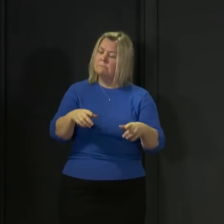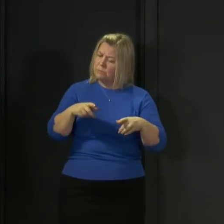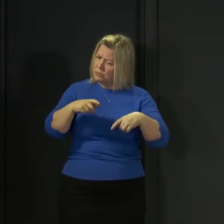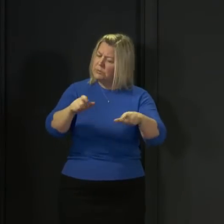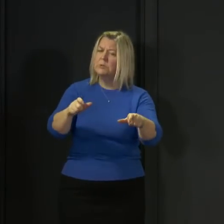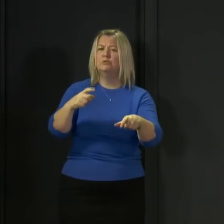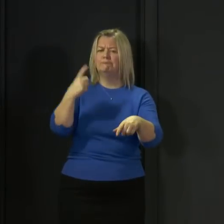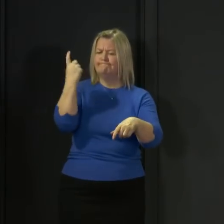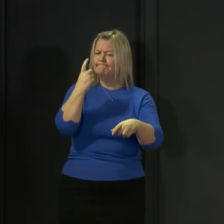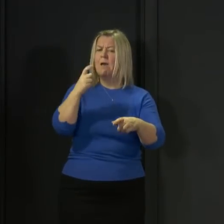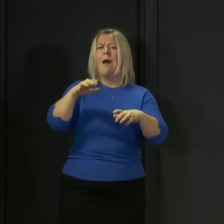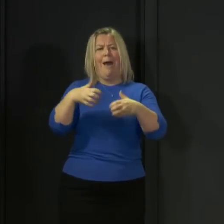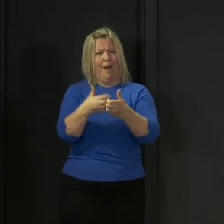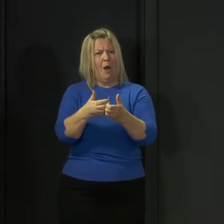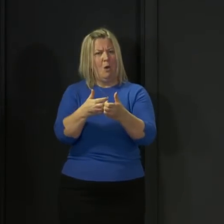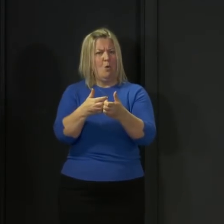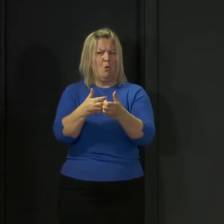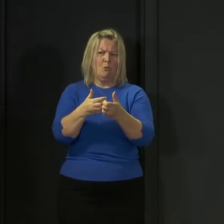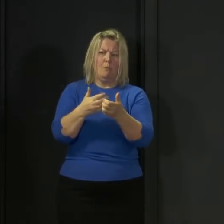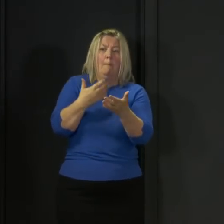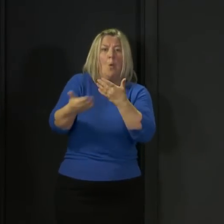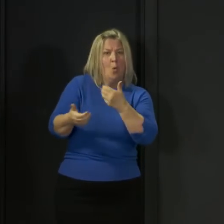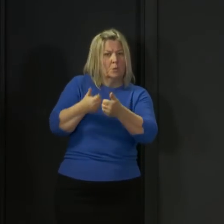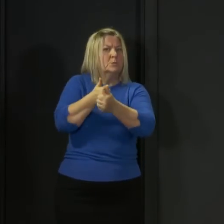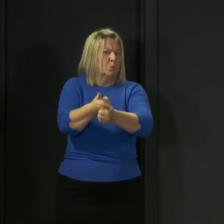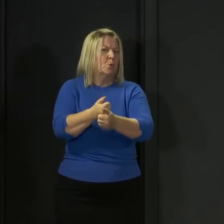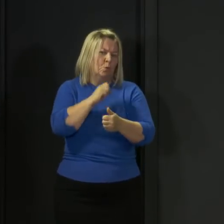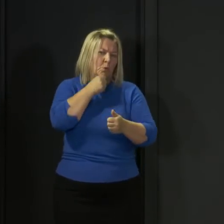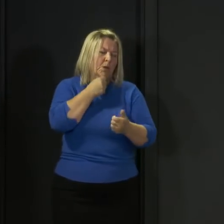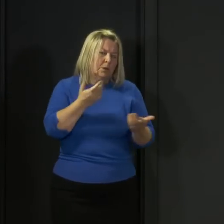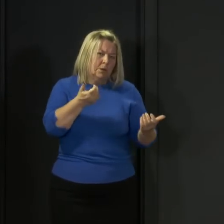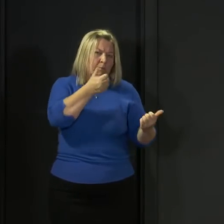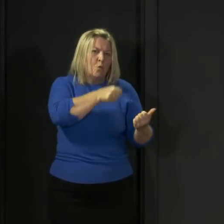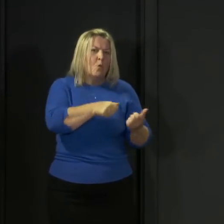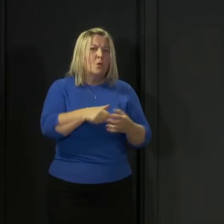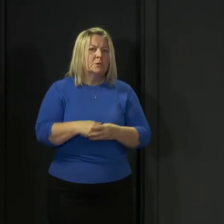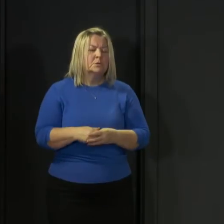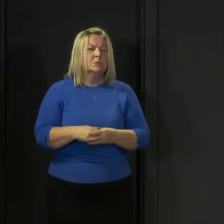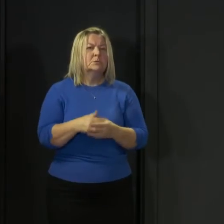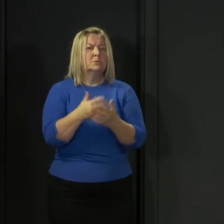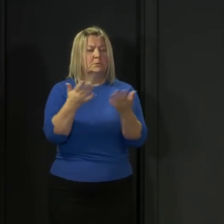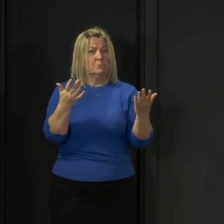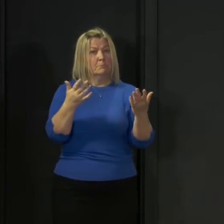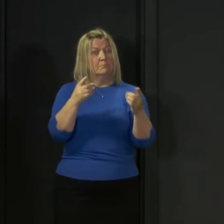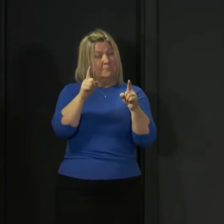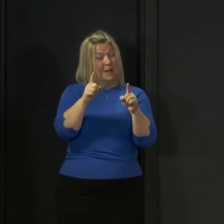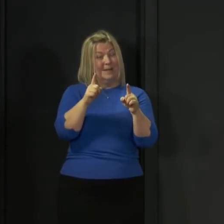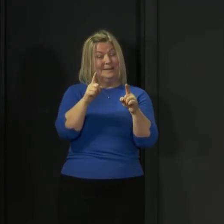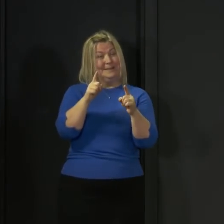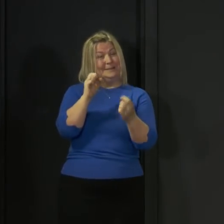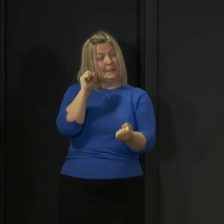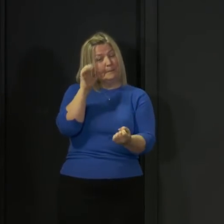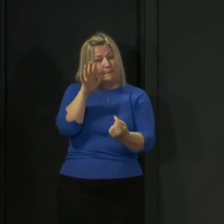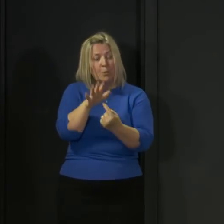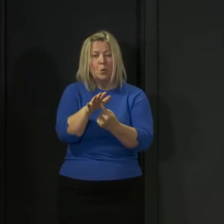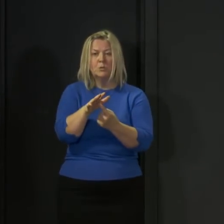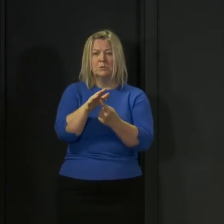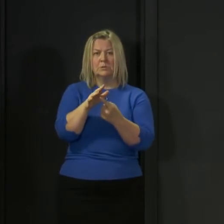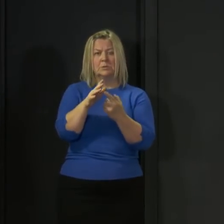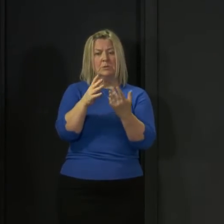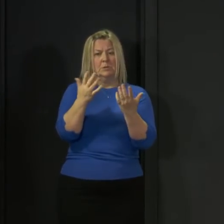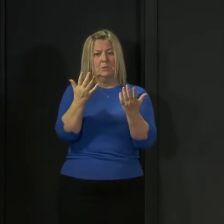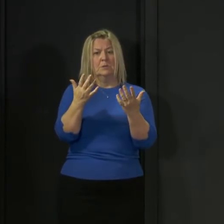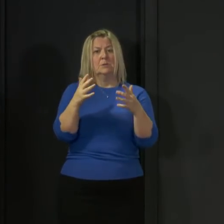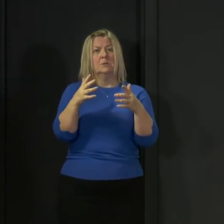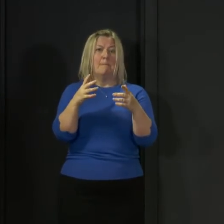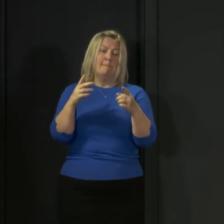Above all, though, the most important thing is to find that route map and that path out of where we are right now